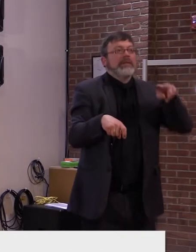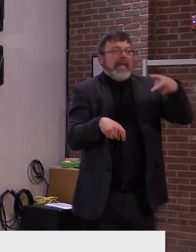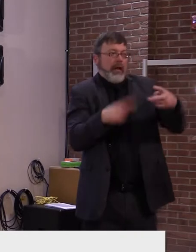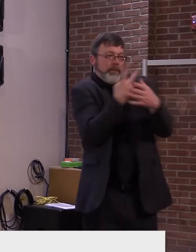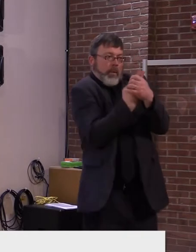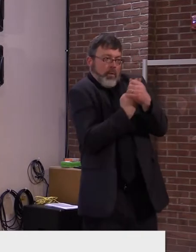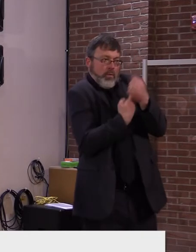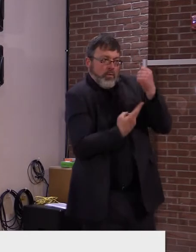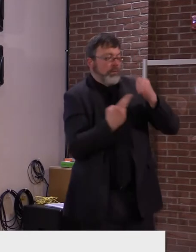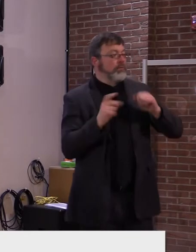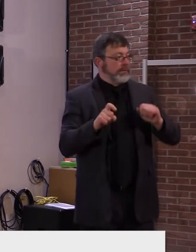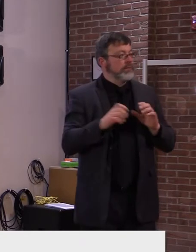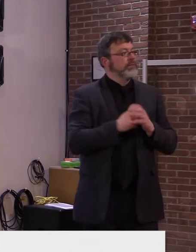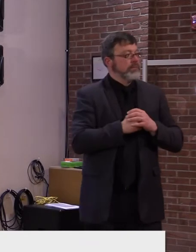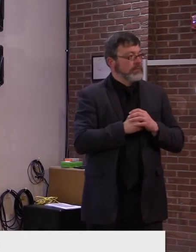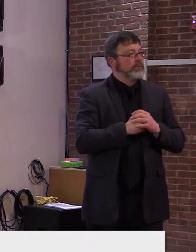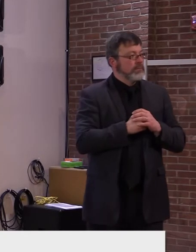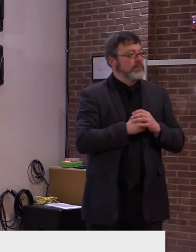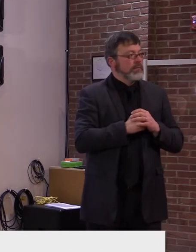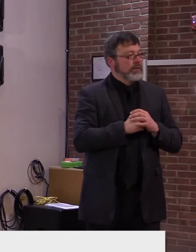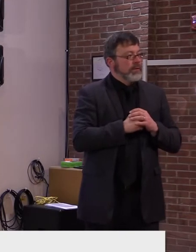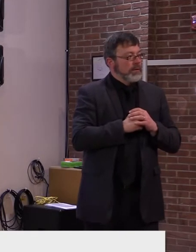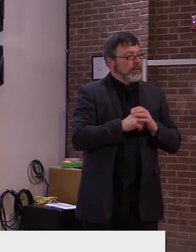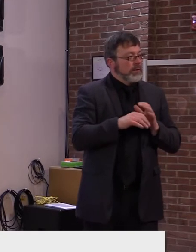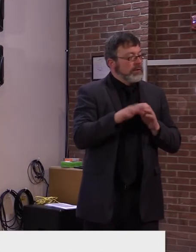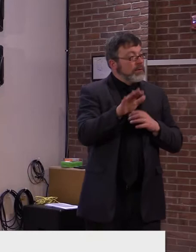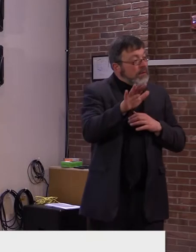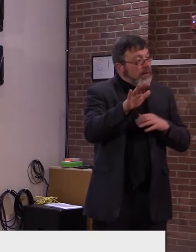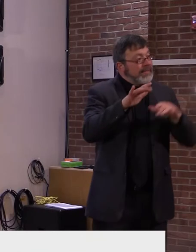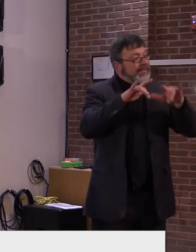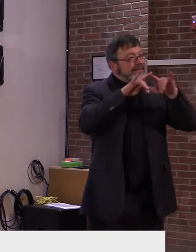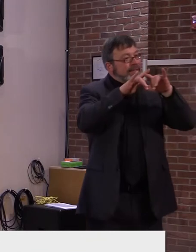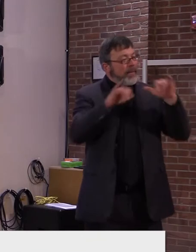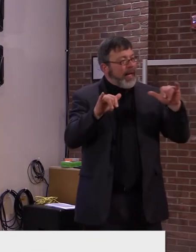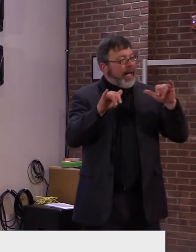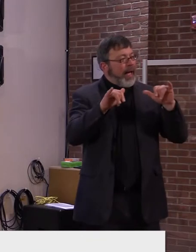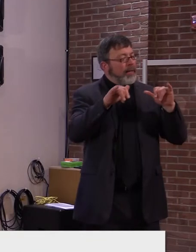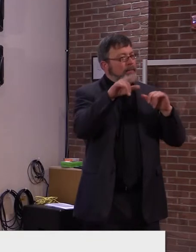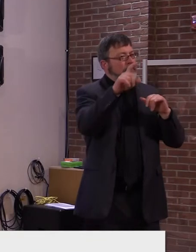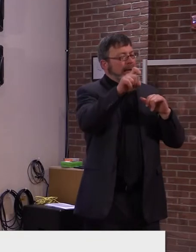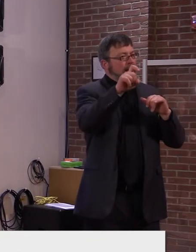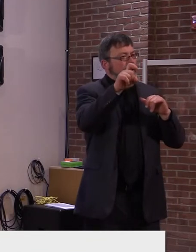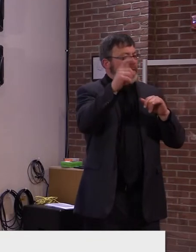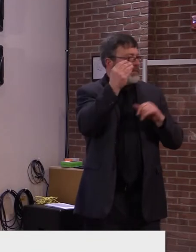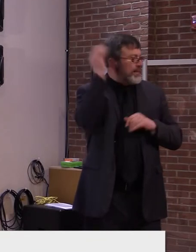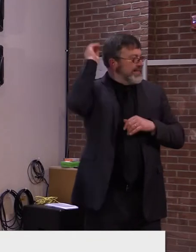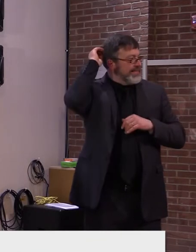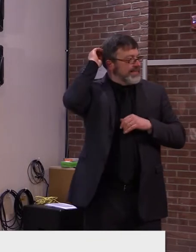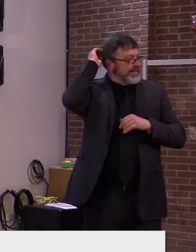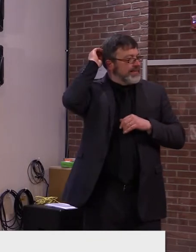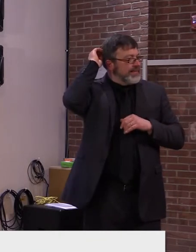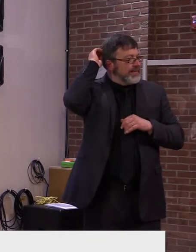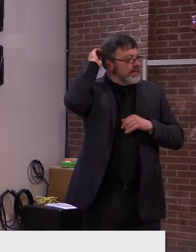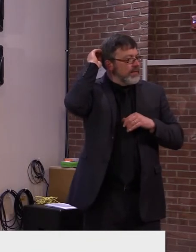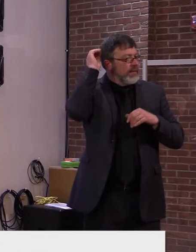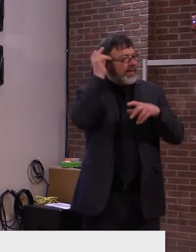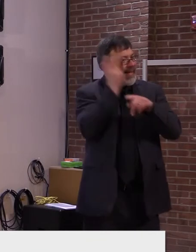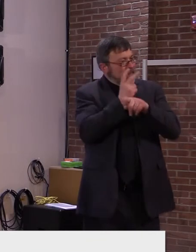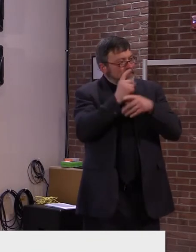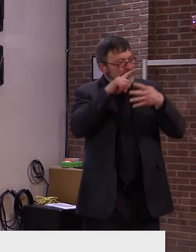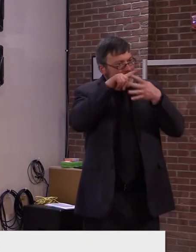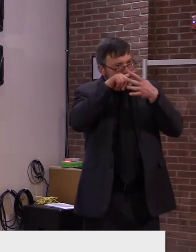for allowing that contact in specific circumstances, which includes full vaccination status.